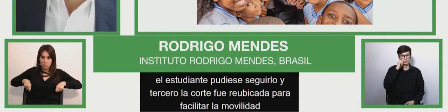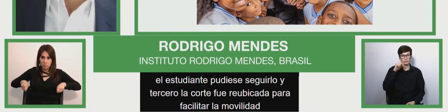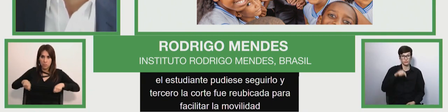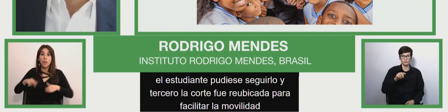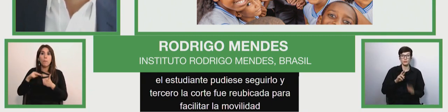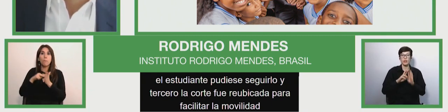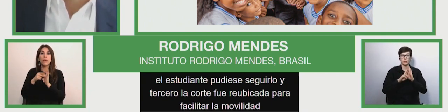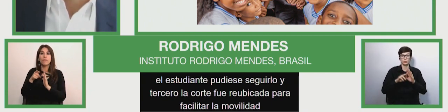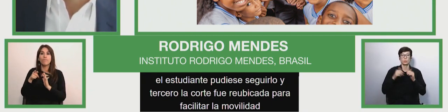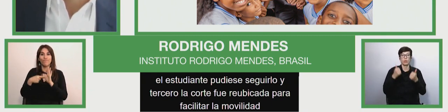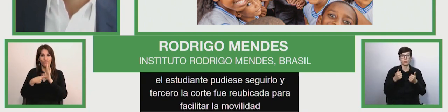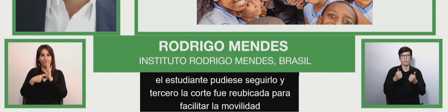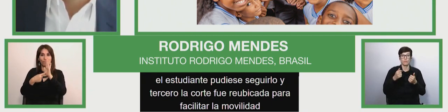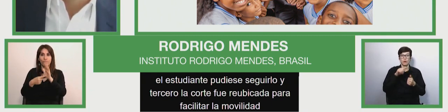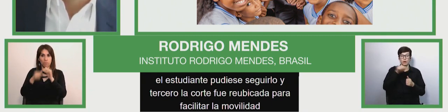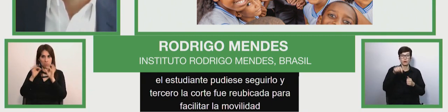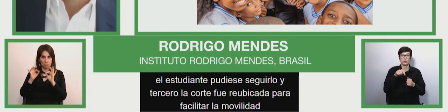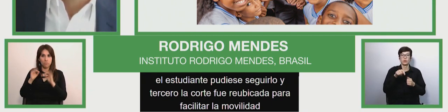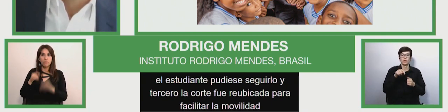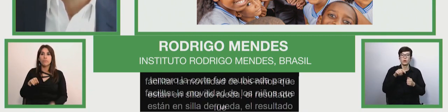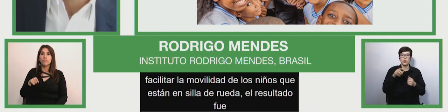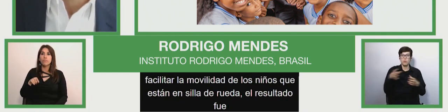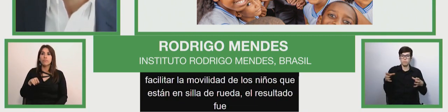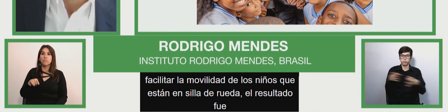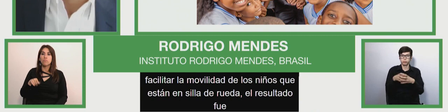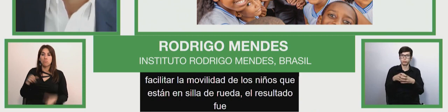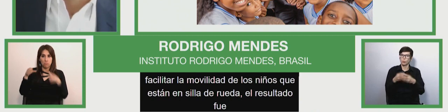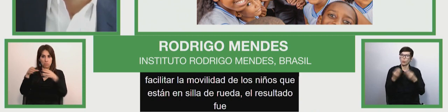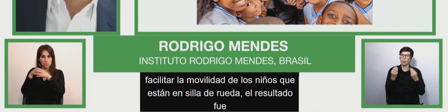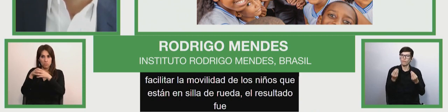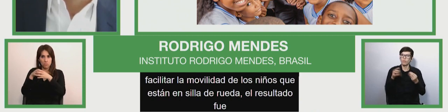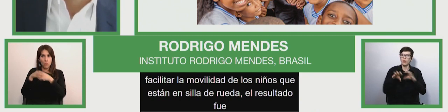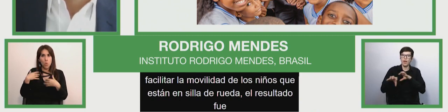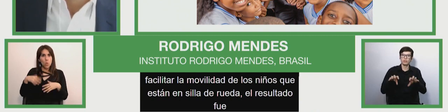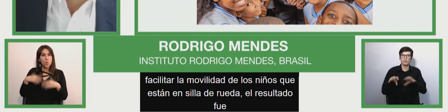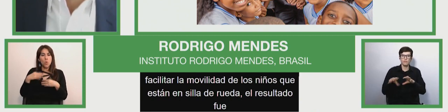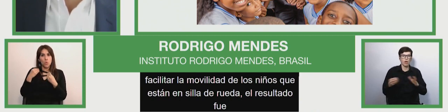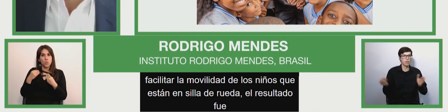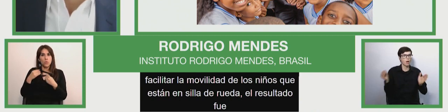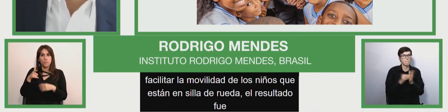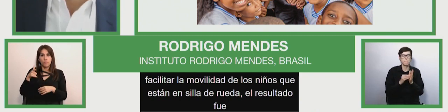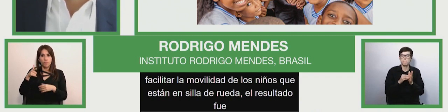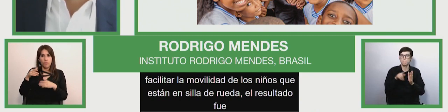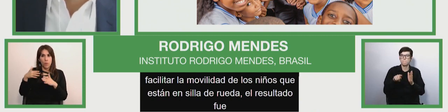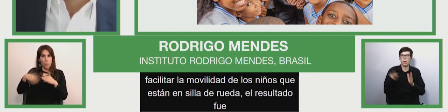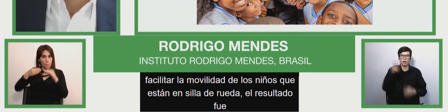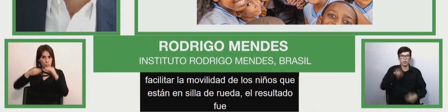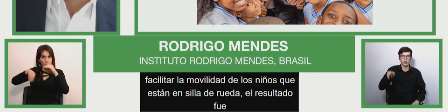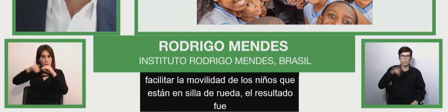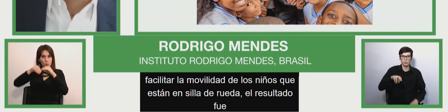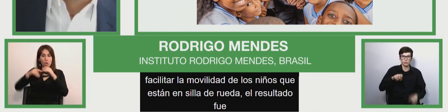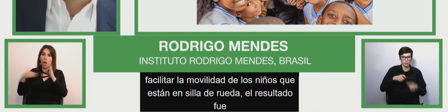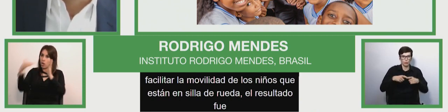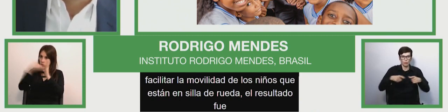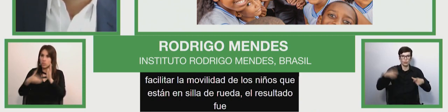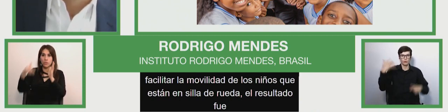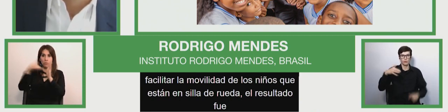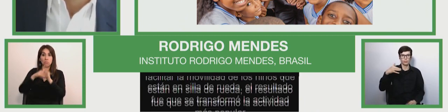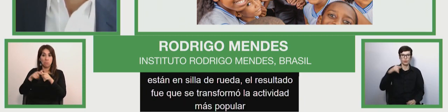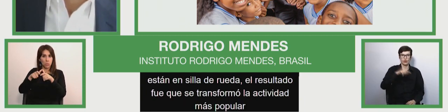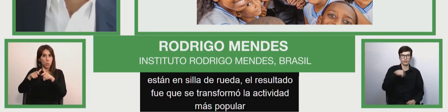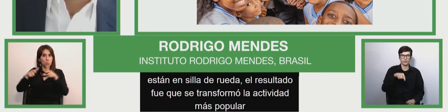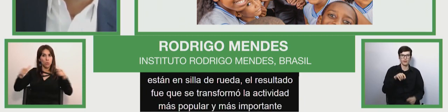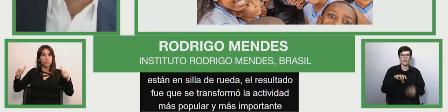mobility of the children on wheelchairs. The outcome was that this new badminton became